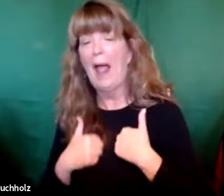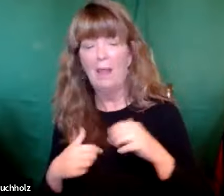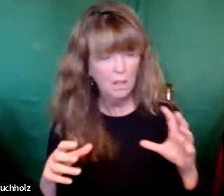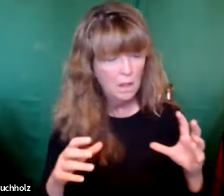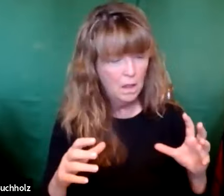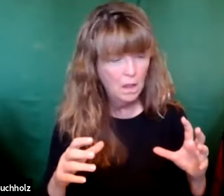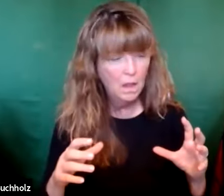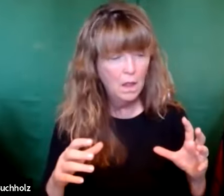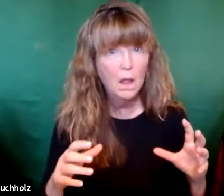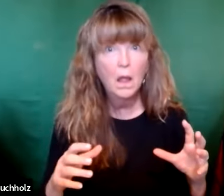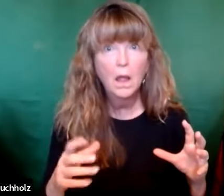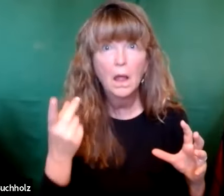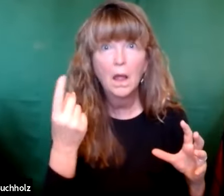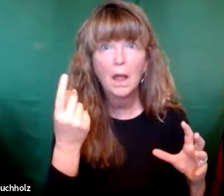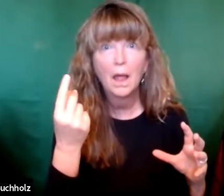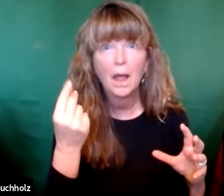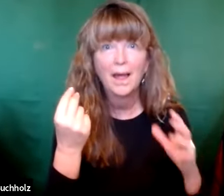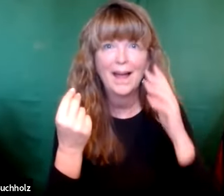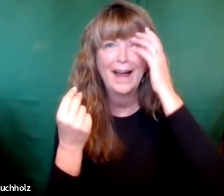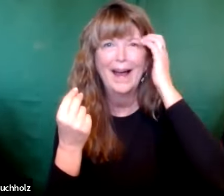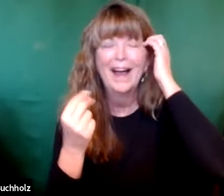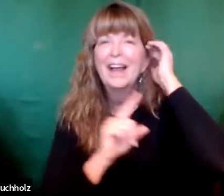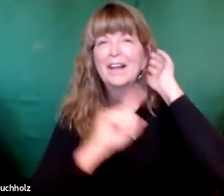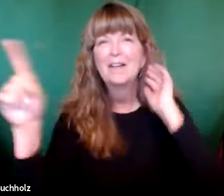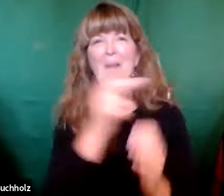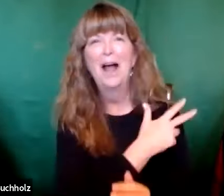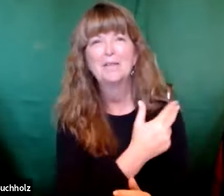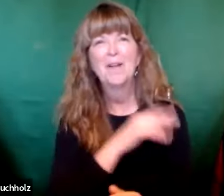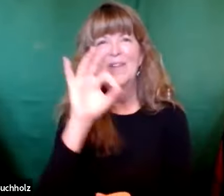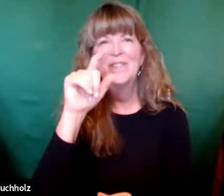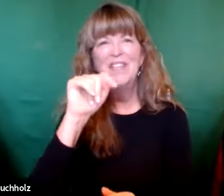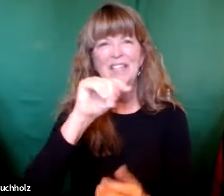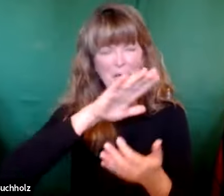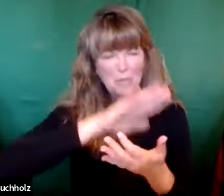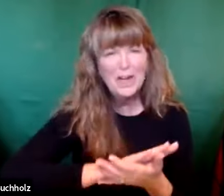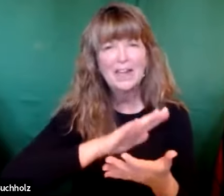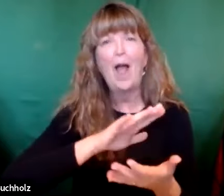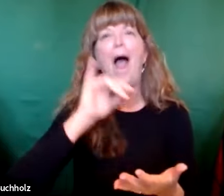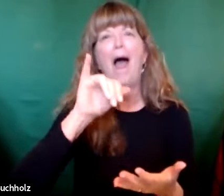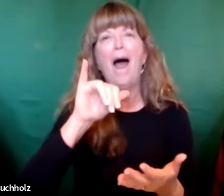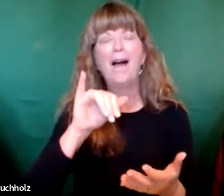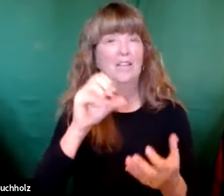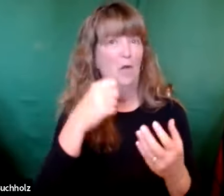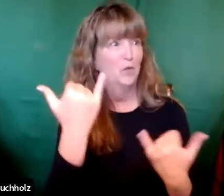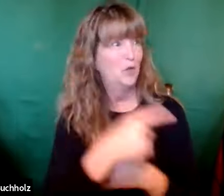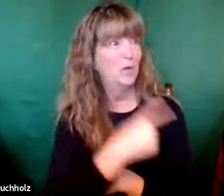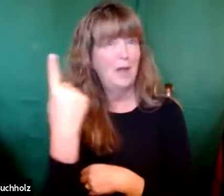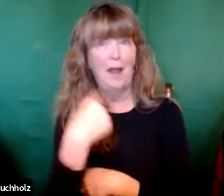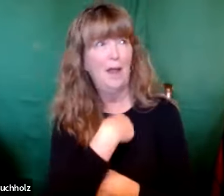one was which. And then we would give them different colored socks. One would wear pink and one would wear blue. But when we bathed them,